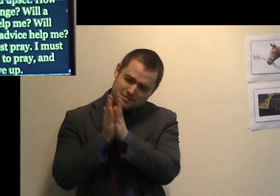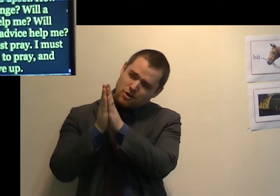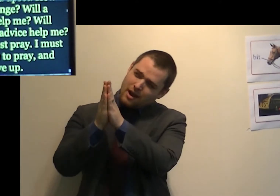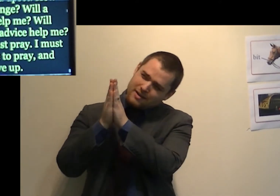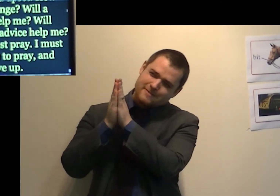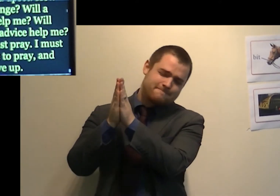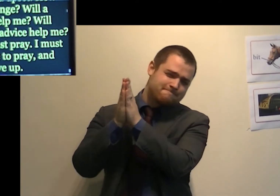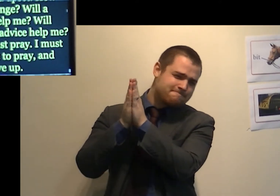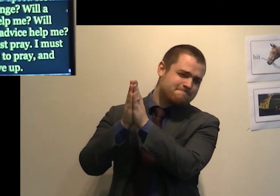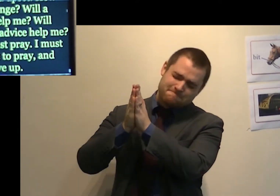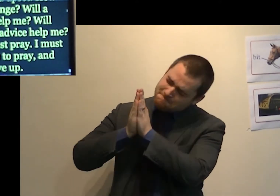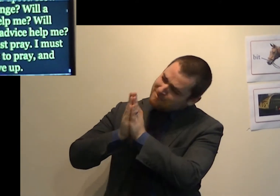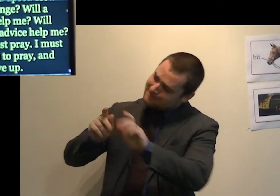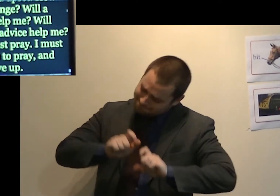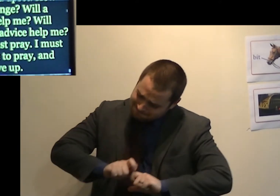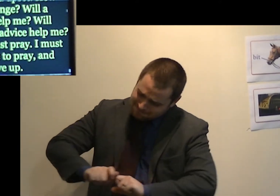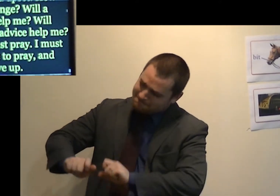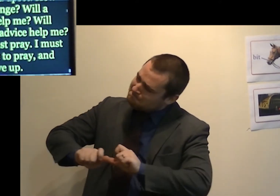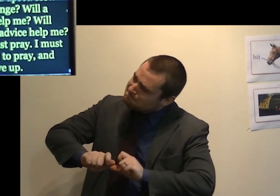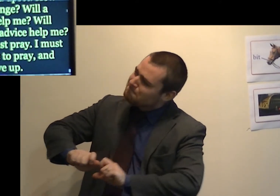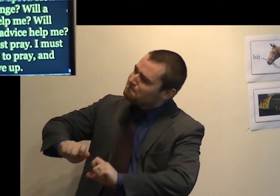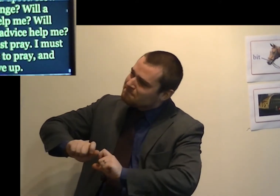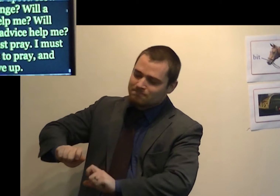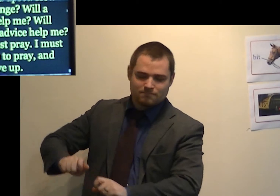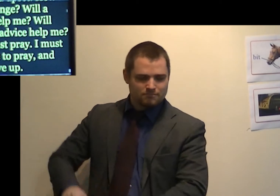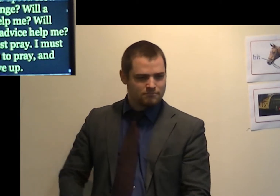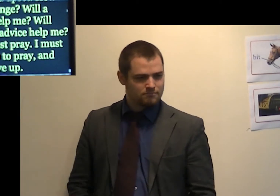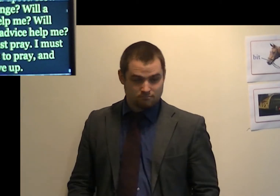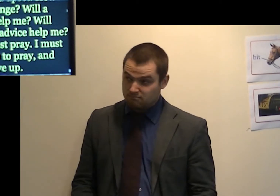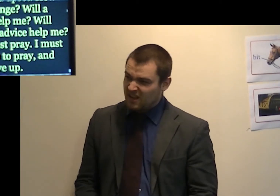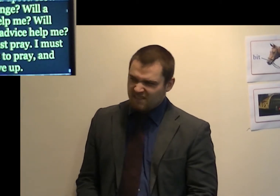I must continue to pray and never give up.